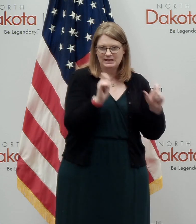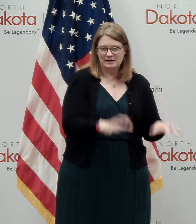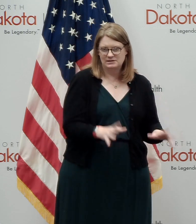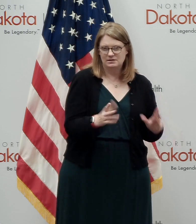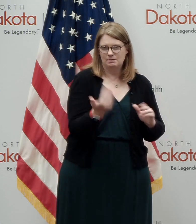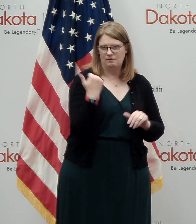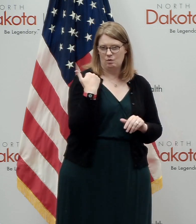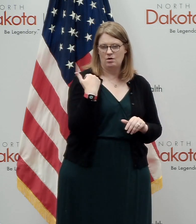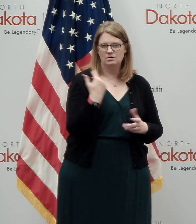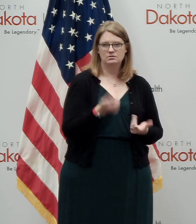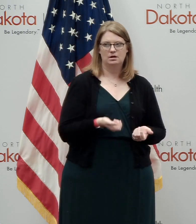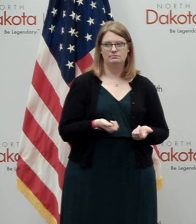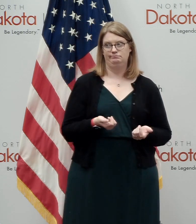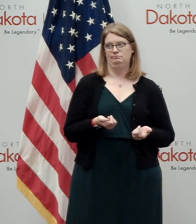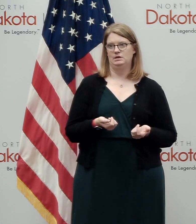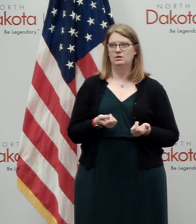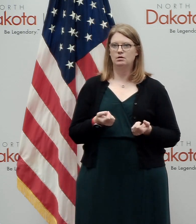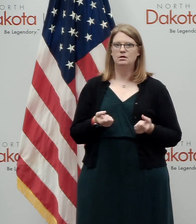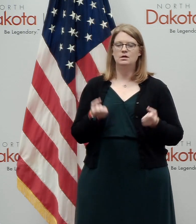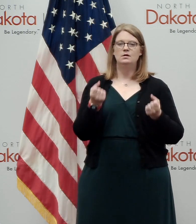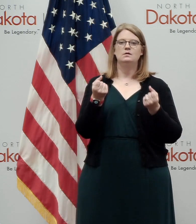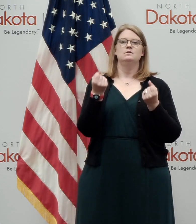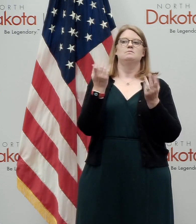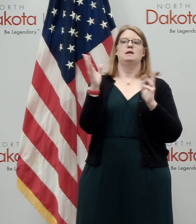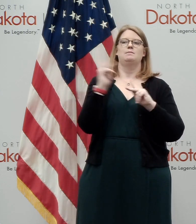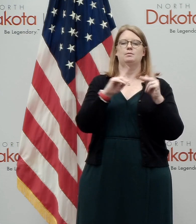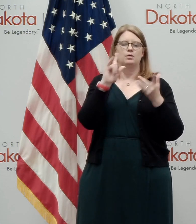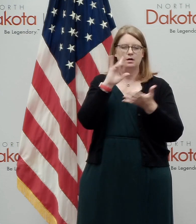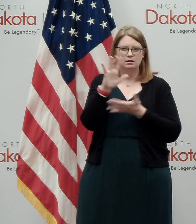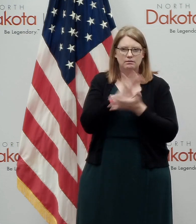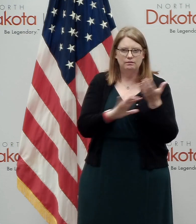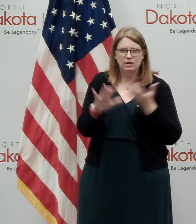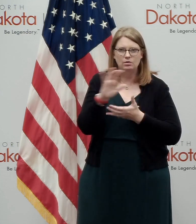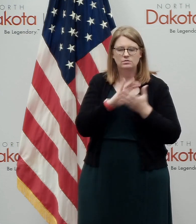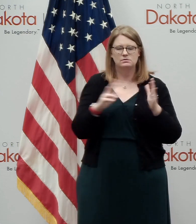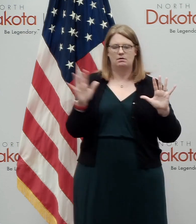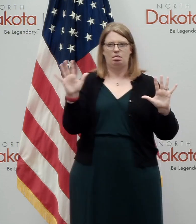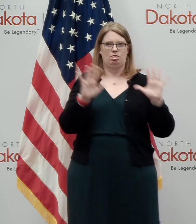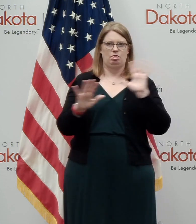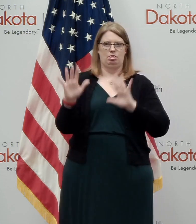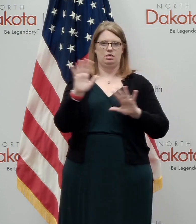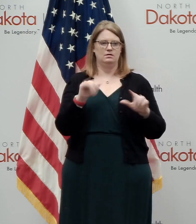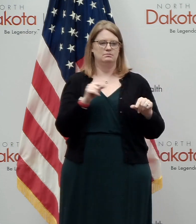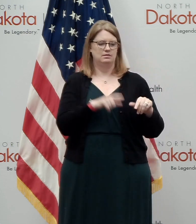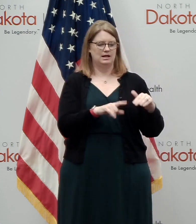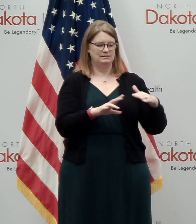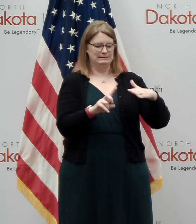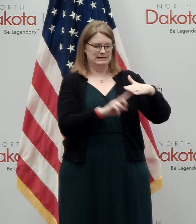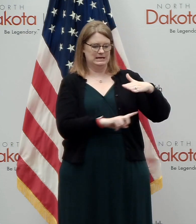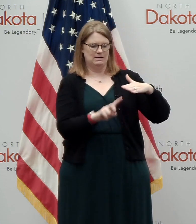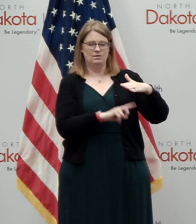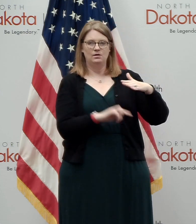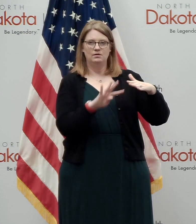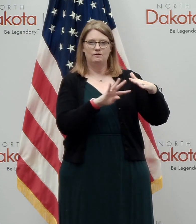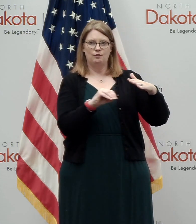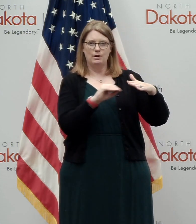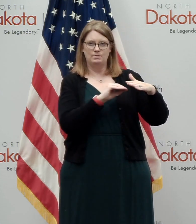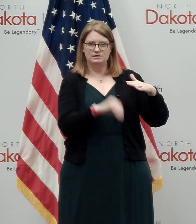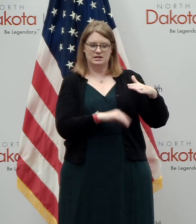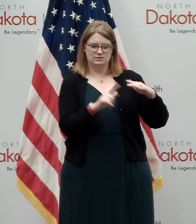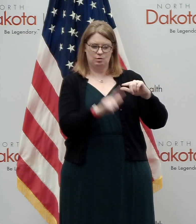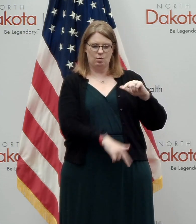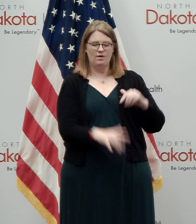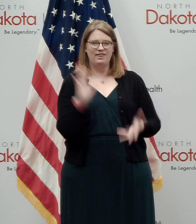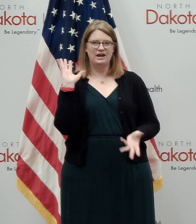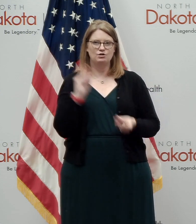of the confusion came because maybe we were overly transparent because people grabbed that number, which was a denominator, almost 40% lower than our total